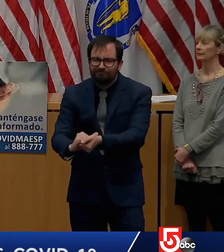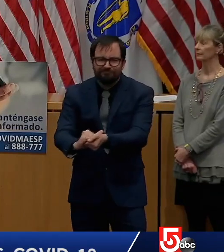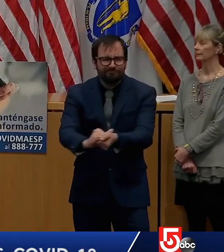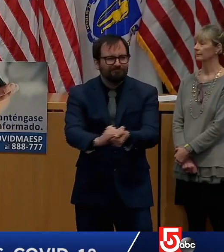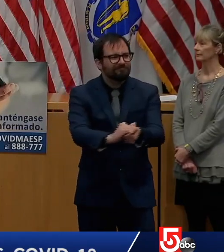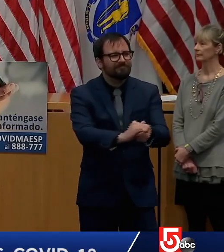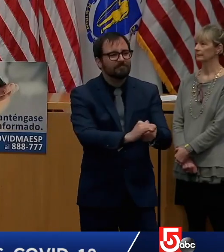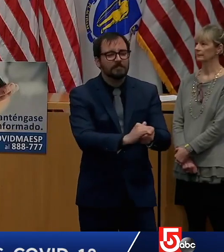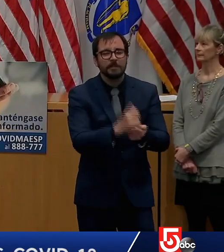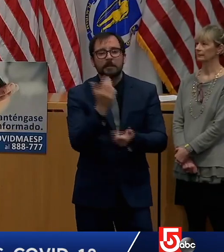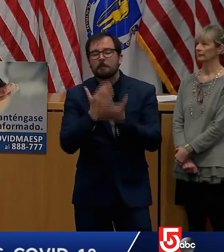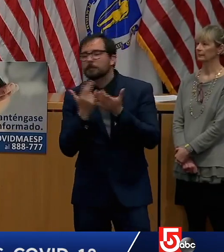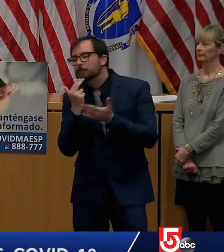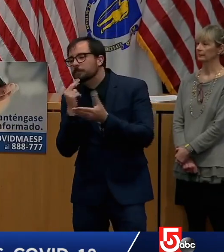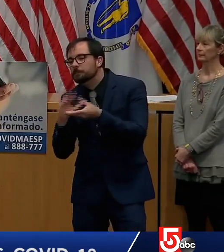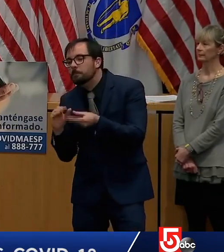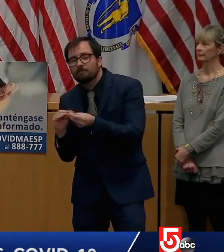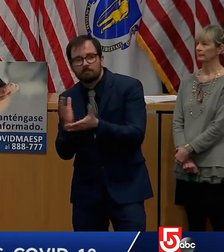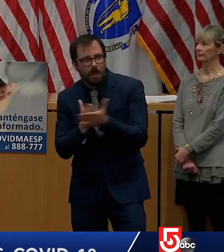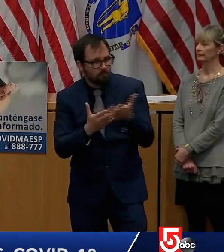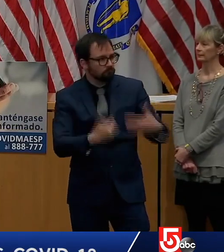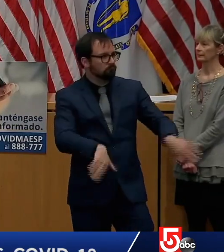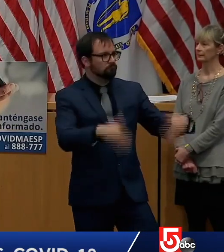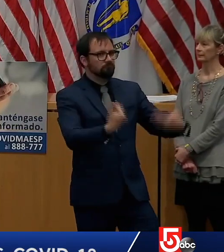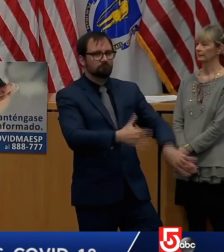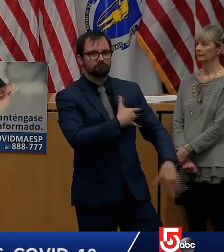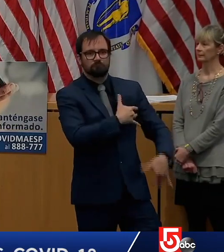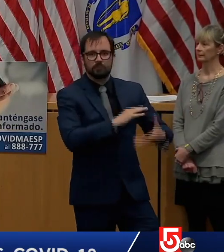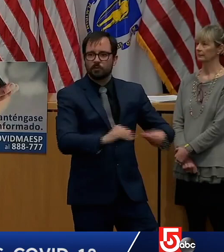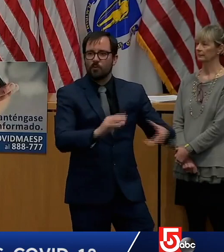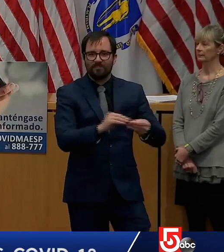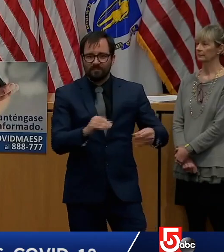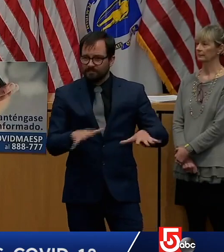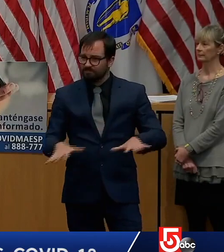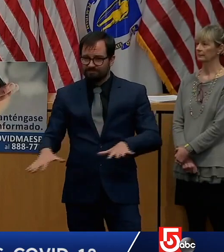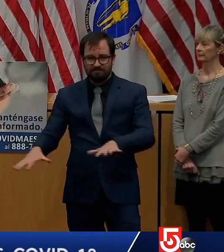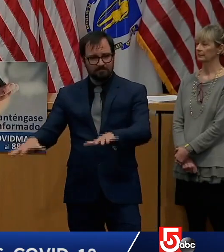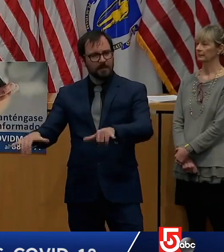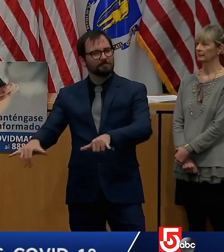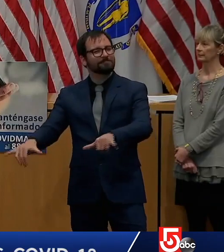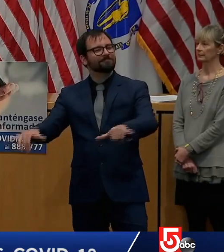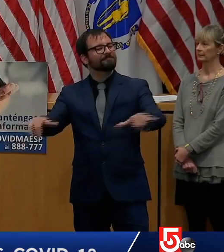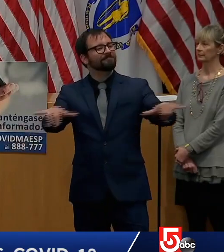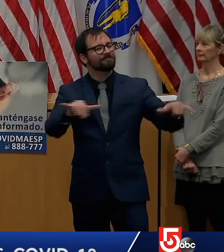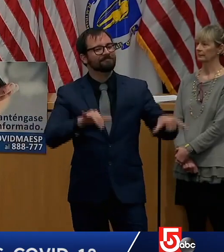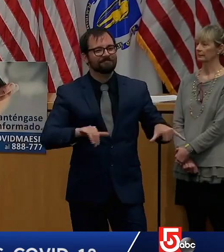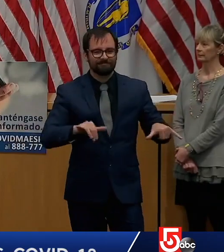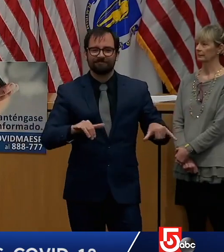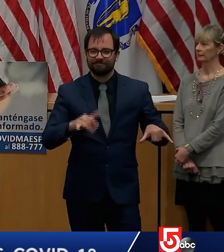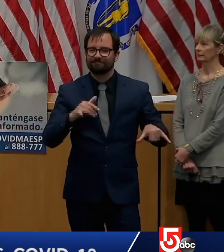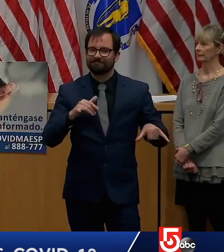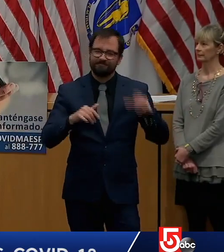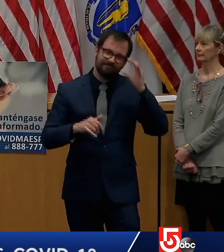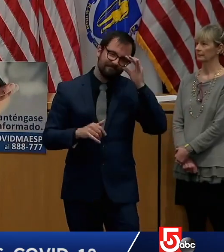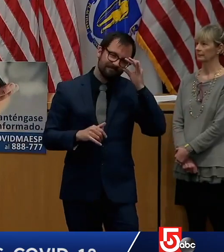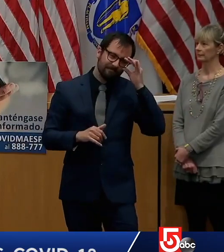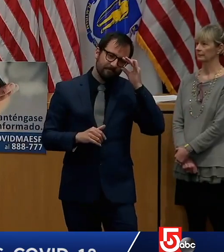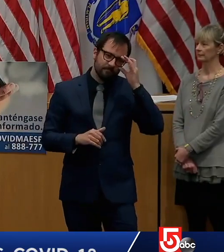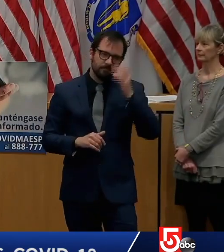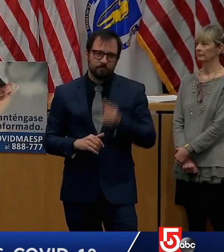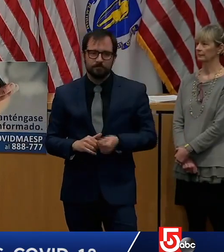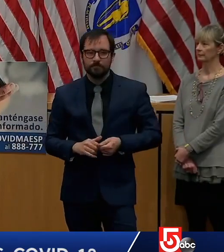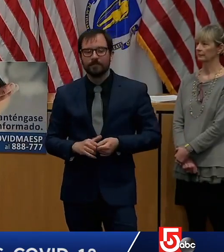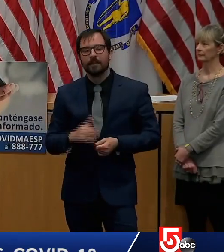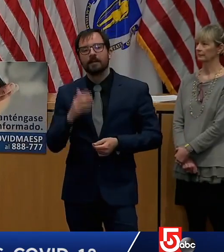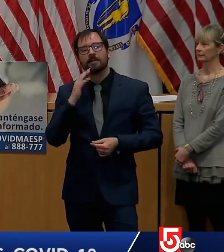big. But the bottom line is people have really put what I would call the baloney aside and tried to be constructive